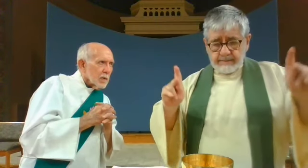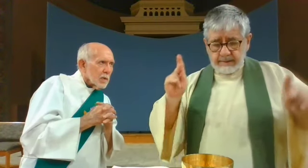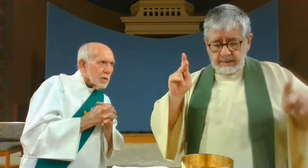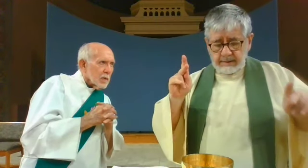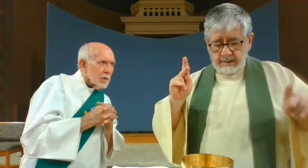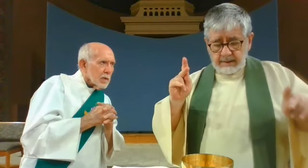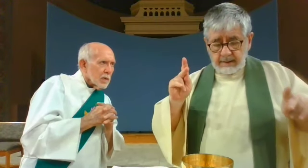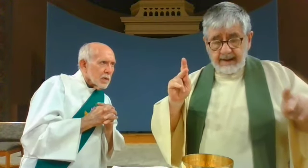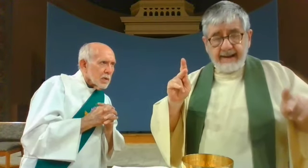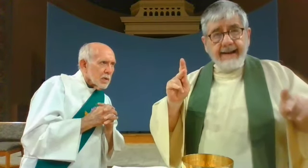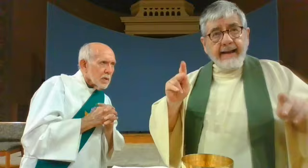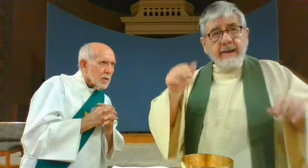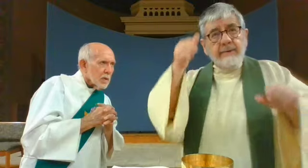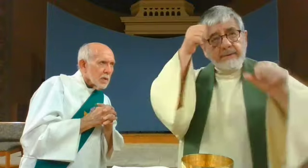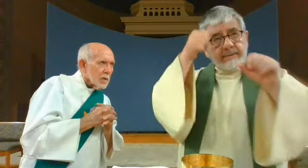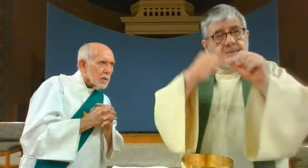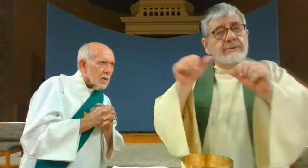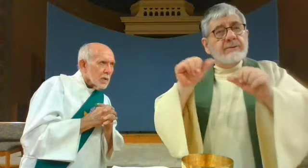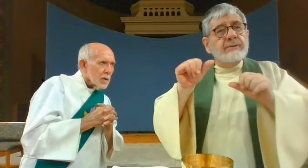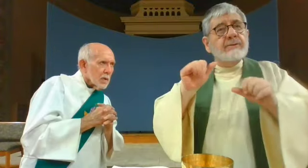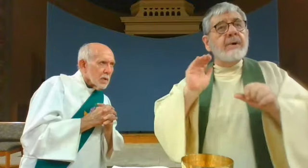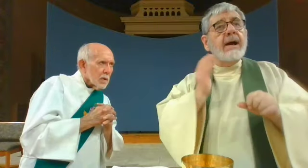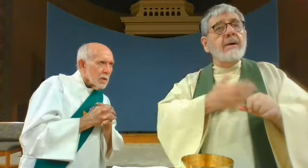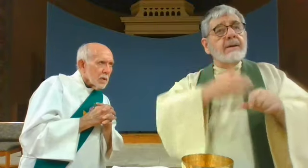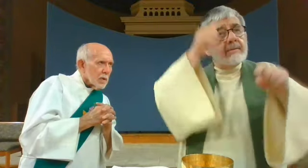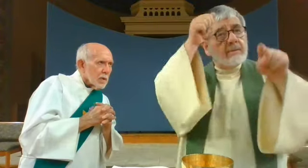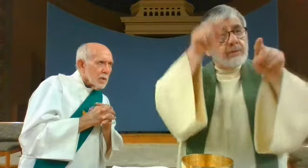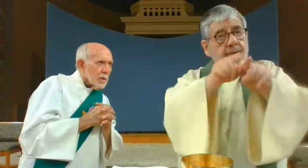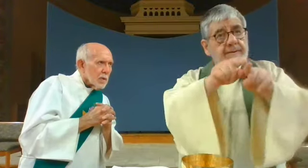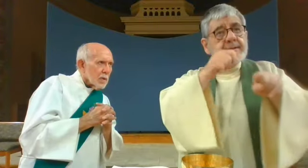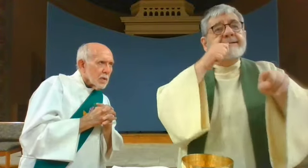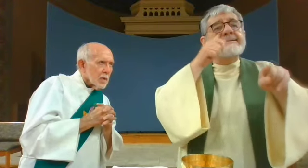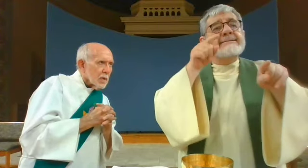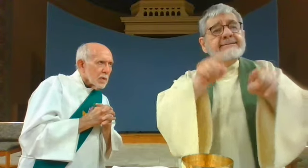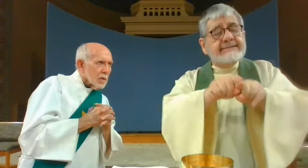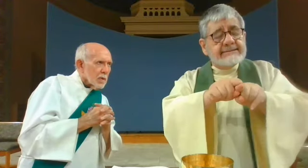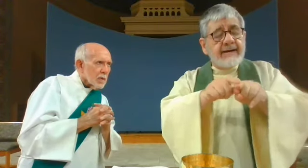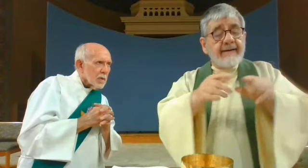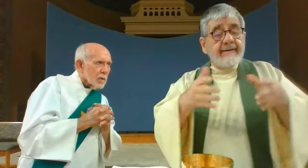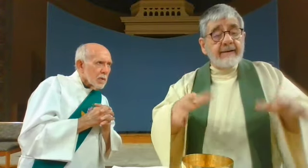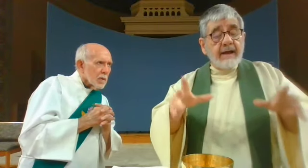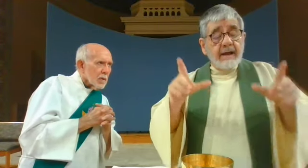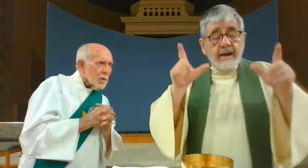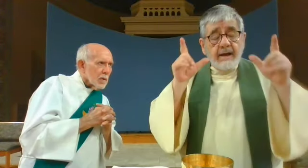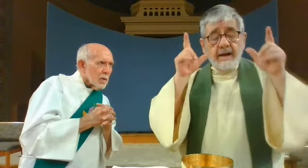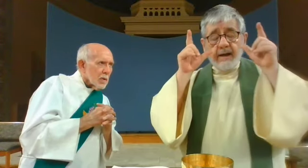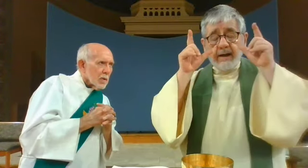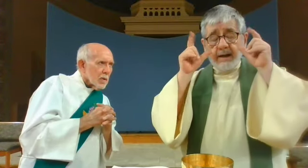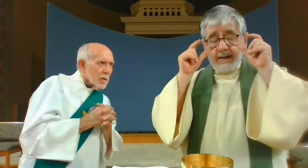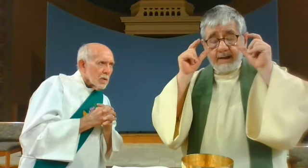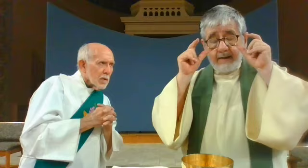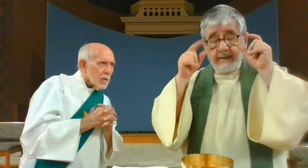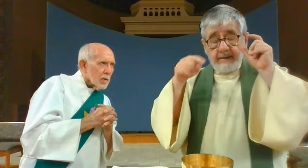remember also our brothers and sisters who have fallen asleep in the hope of the resurrection,